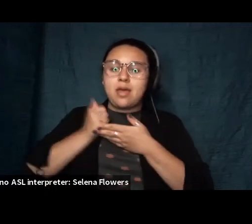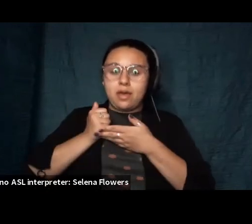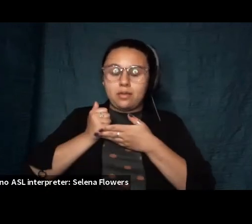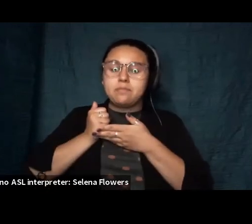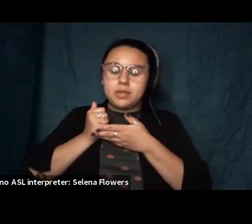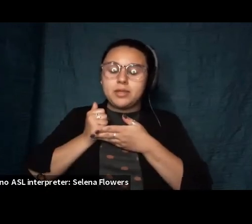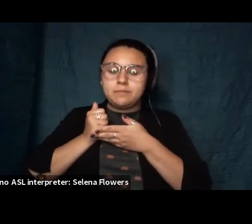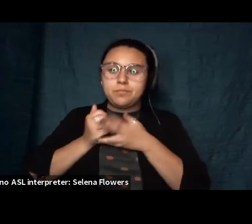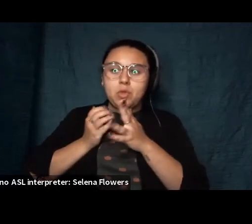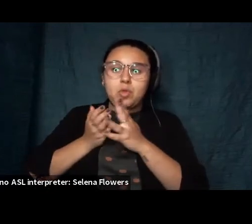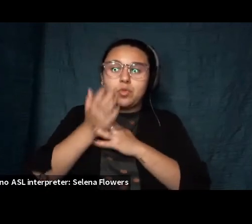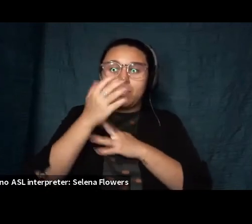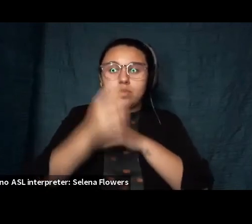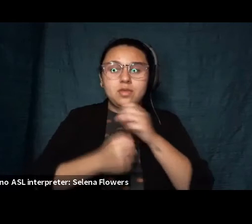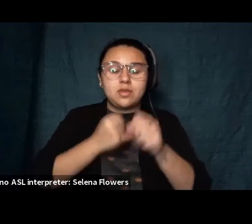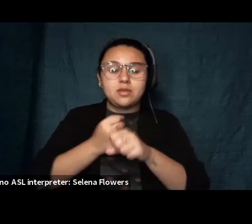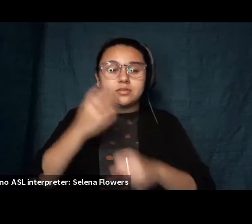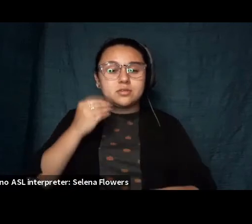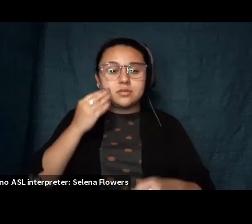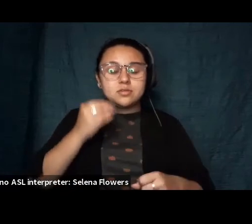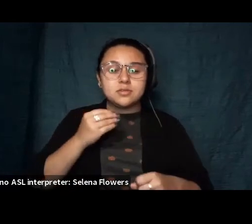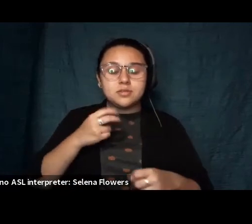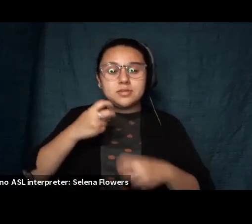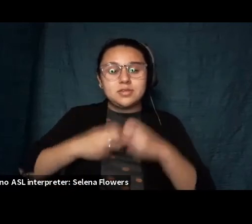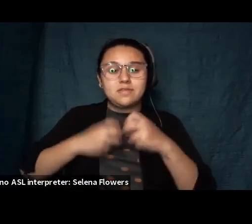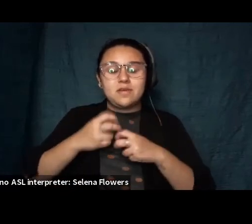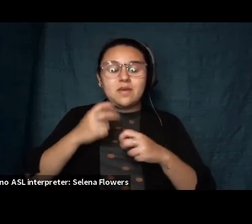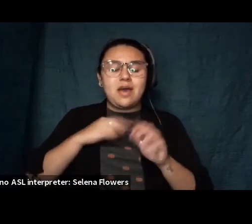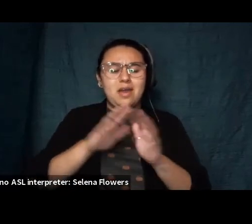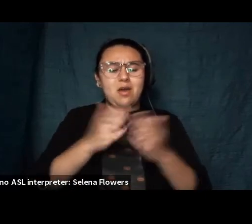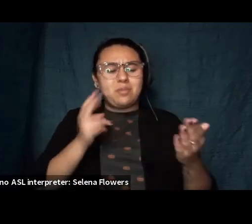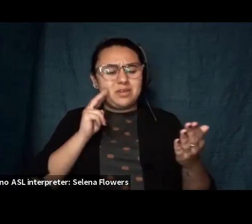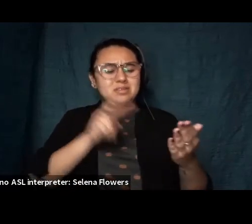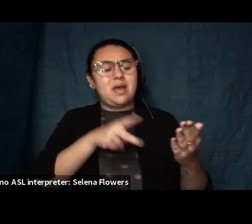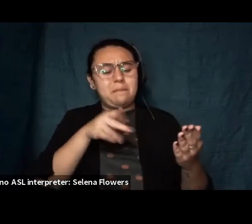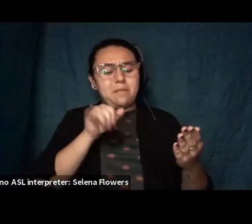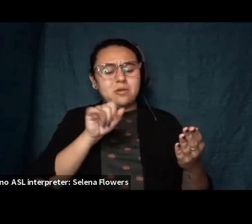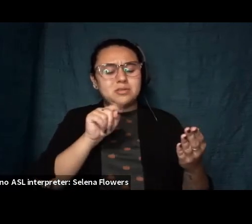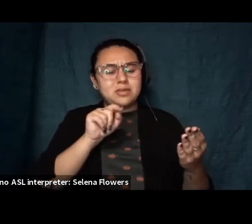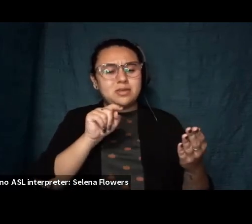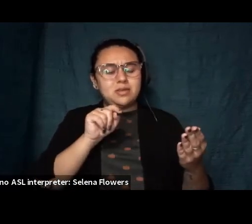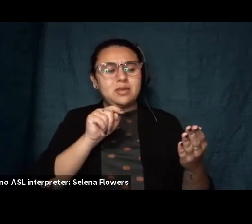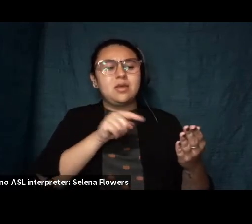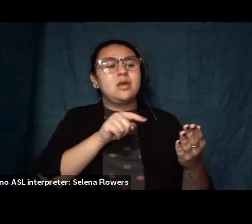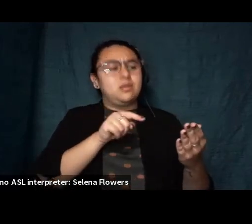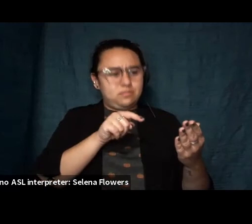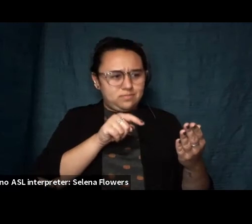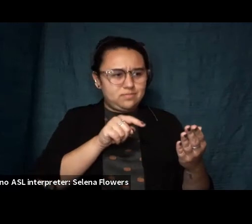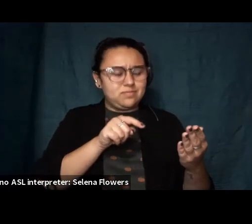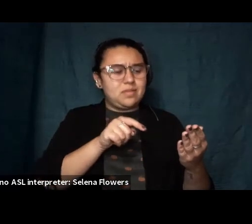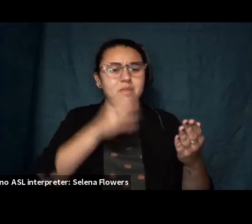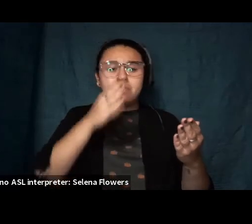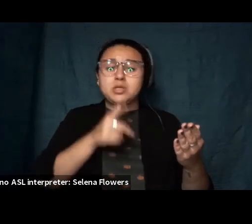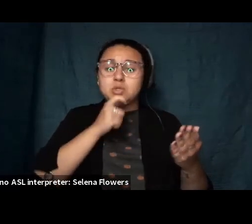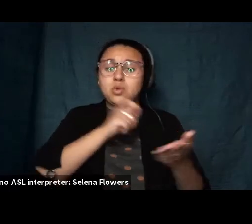i can remember just laughing out loud at that little post-it note because she was so right that i needed to